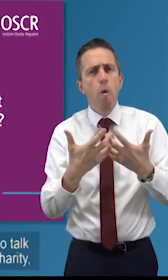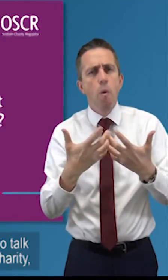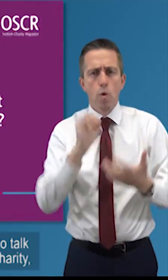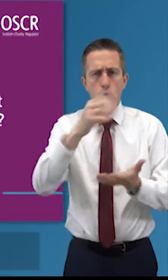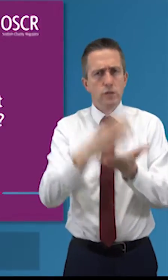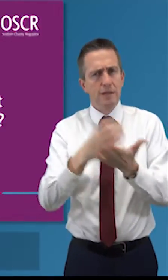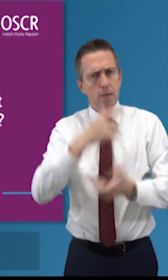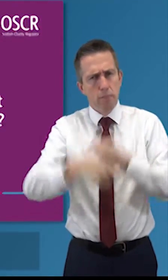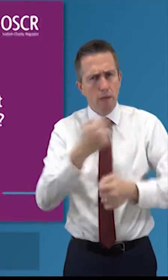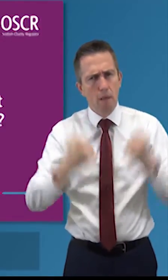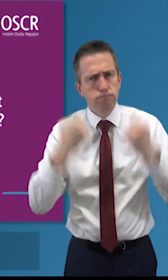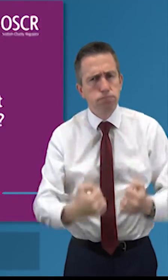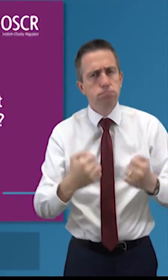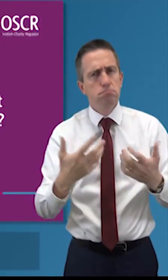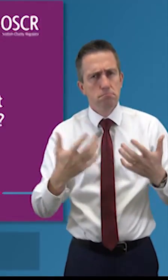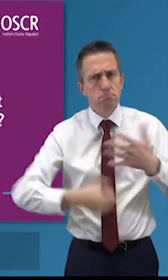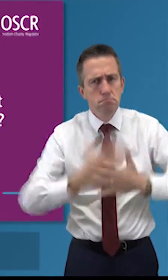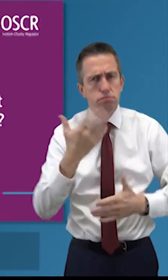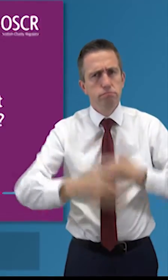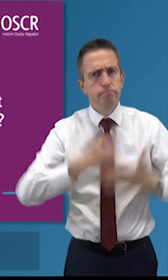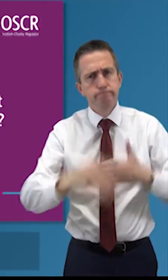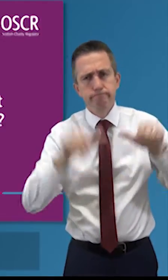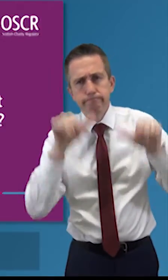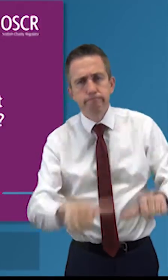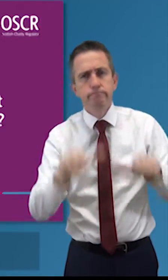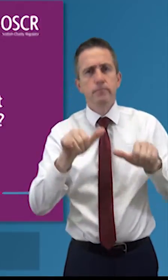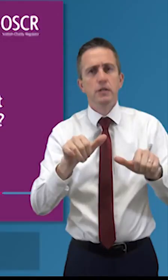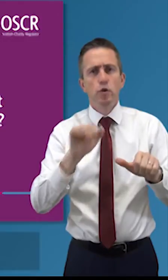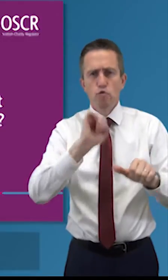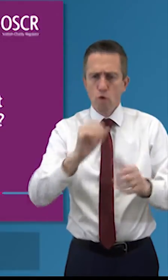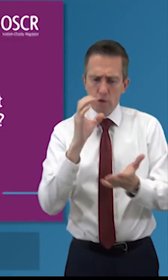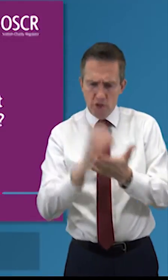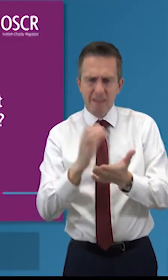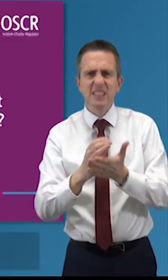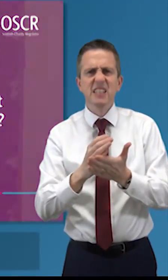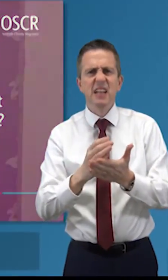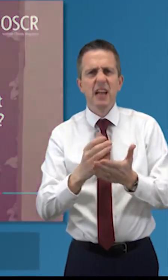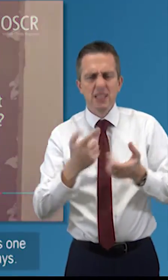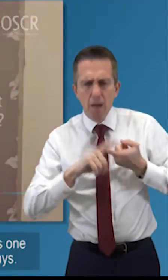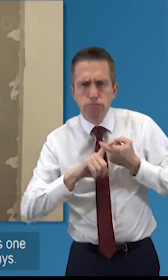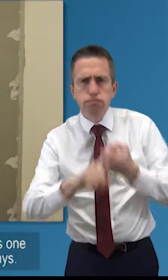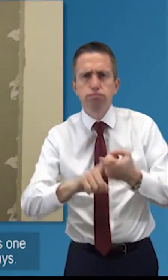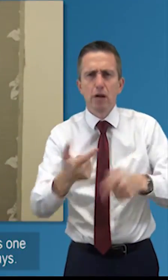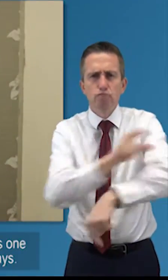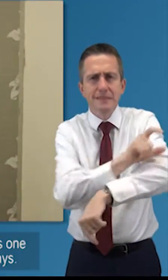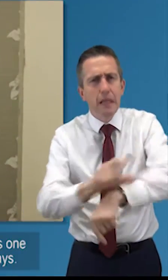charity uh the things that make for a charity that's run in the most resilient way possible now just thinking about what